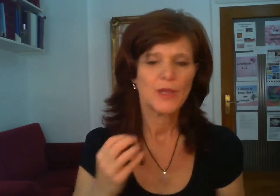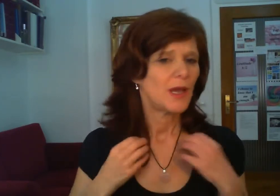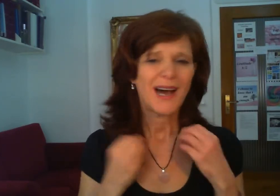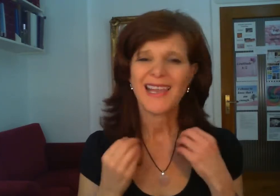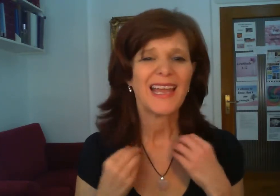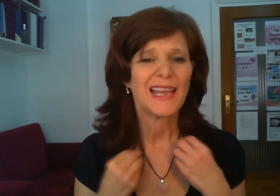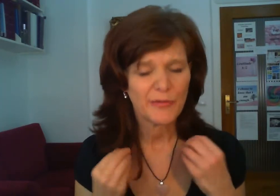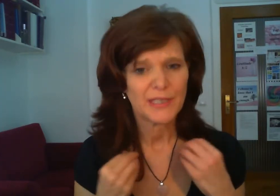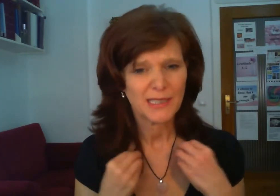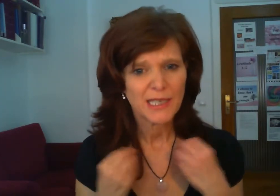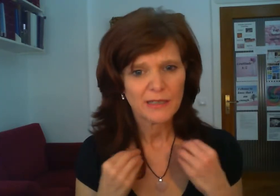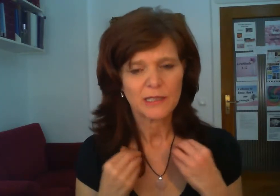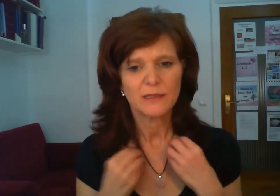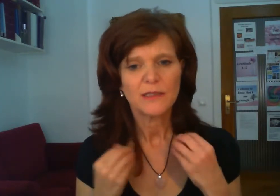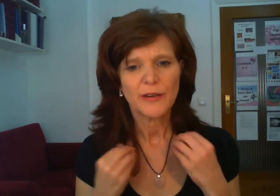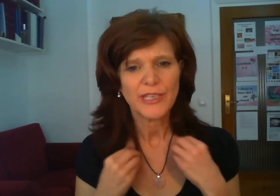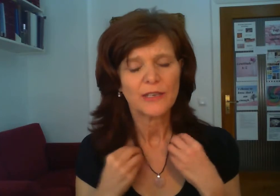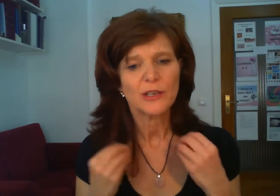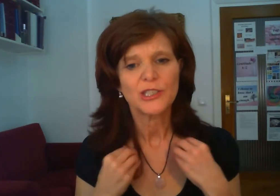i have this terror of technology